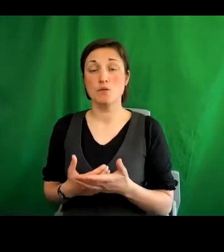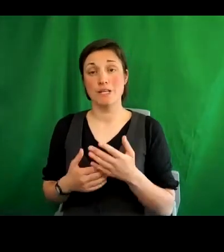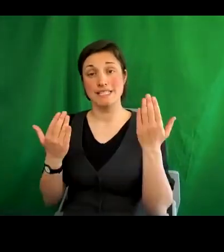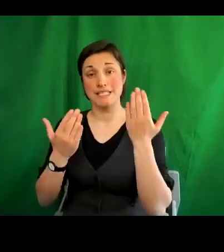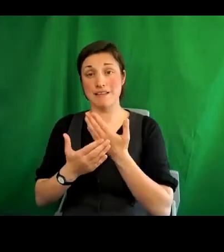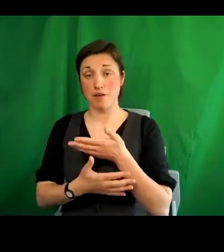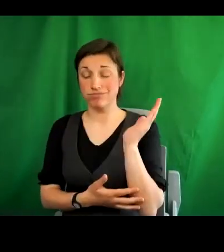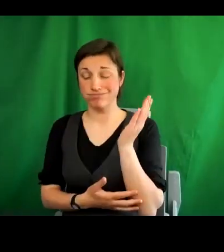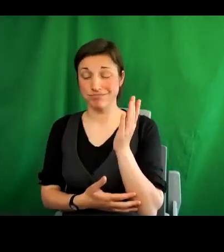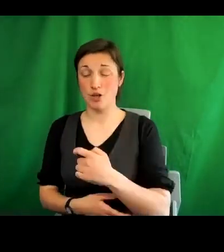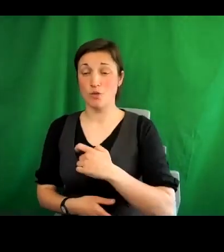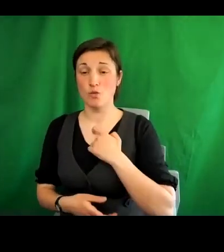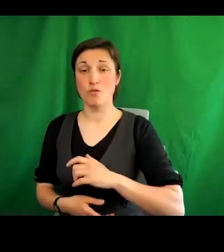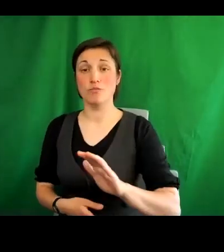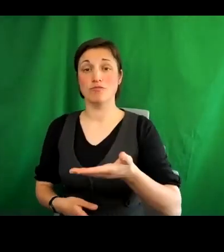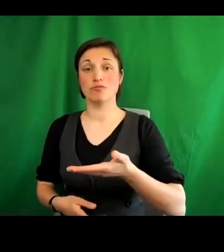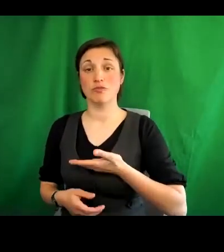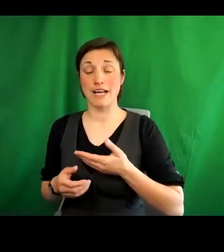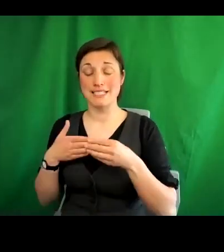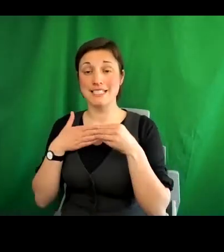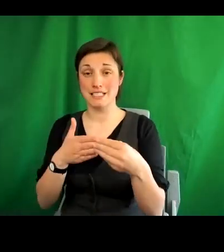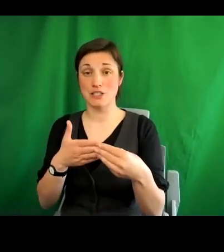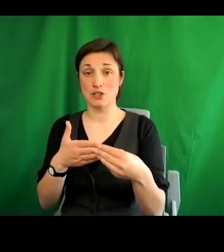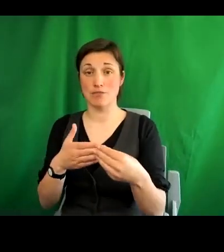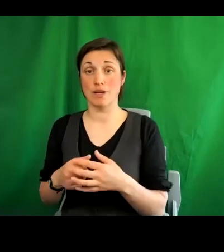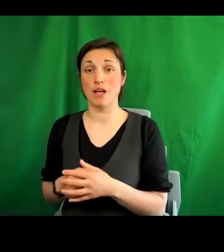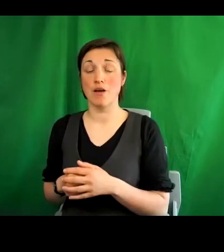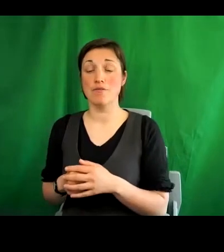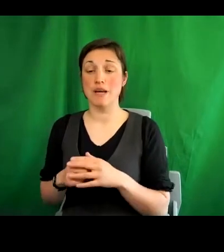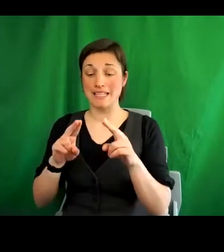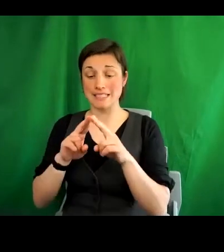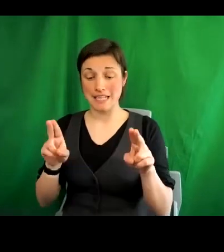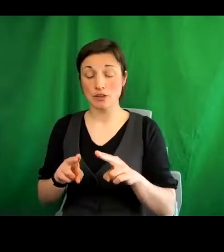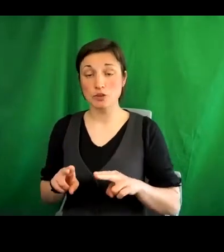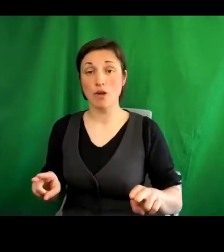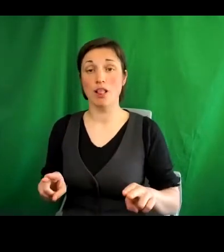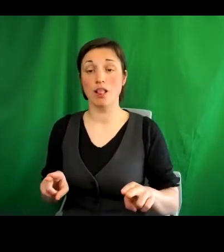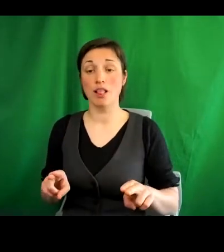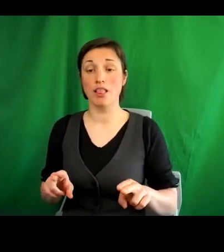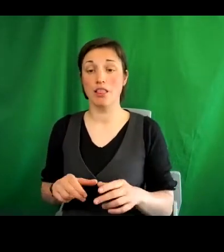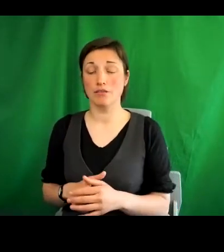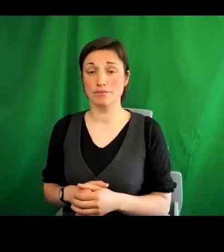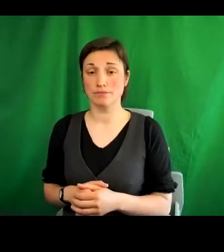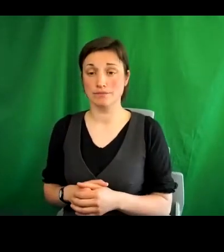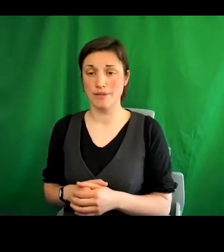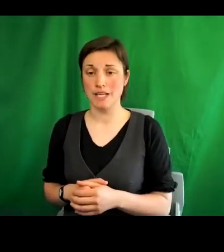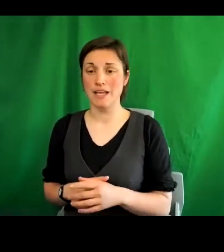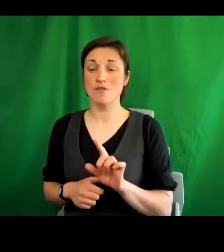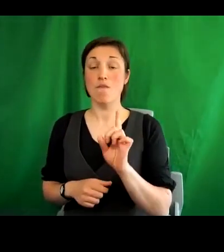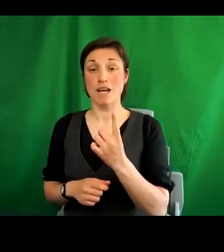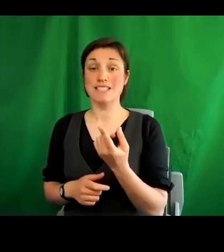Local, National and International. As the first and to date only human rights city in England,